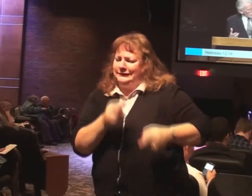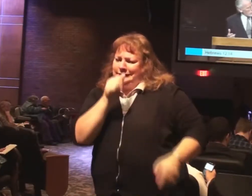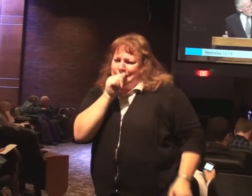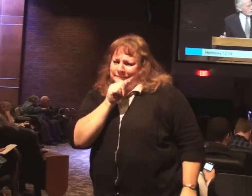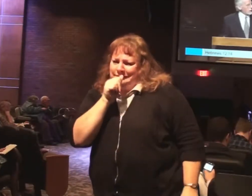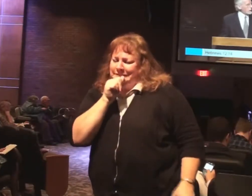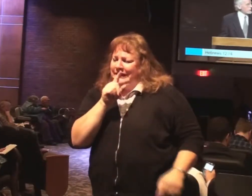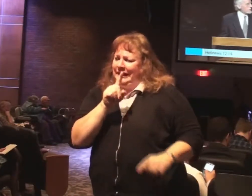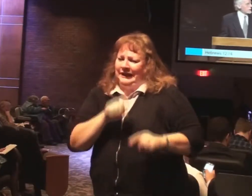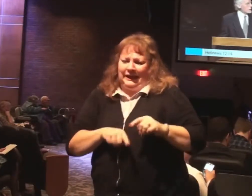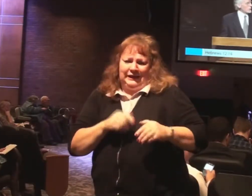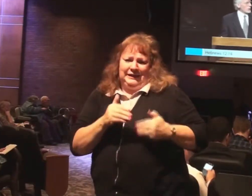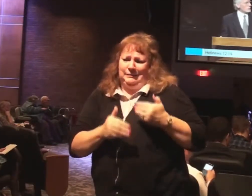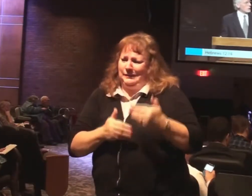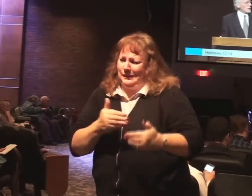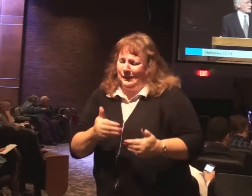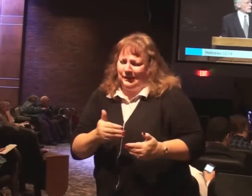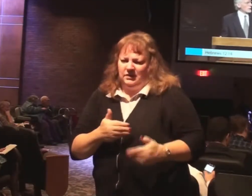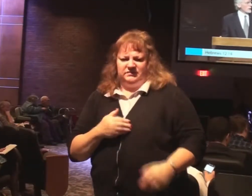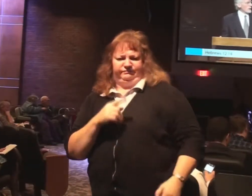Keep going. We become critical of them.